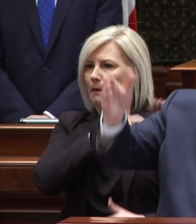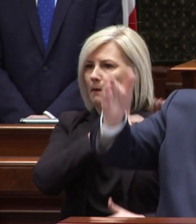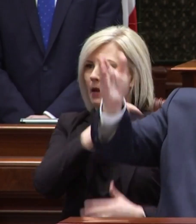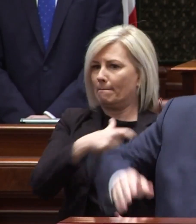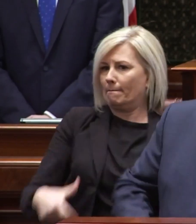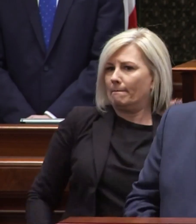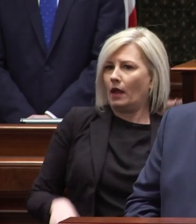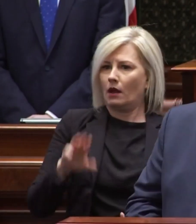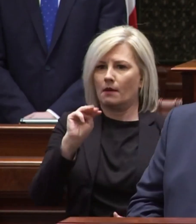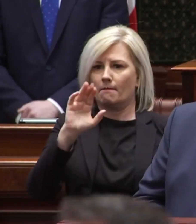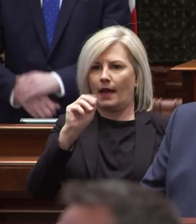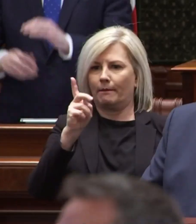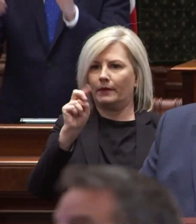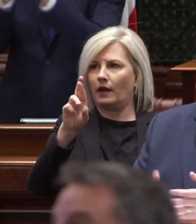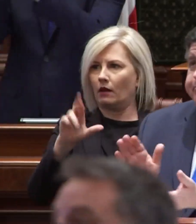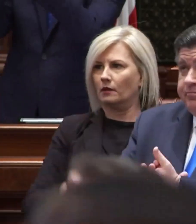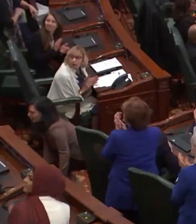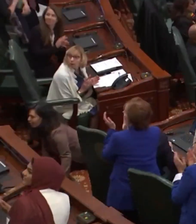mayor mcnamara